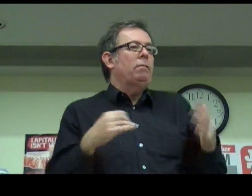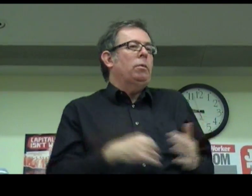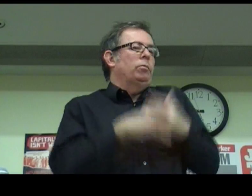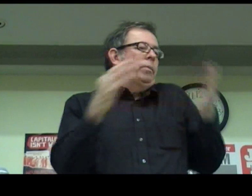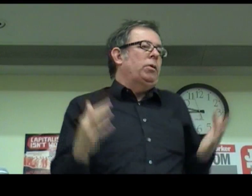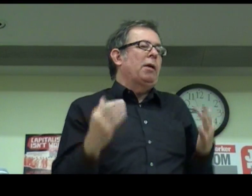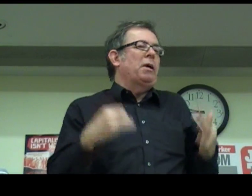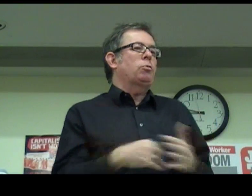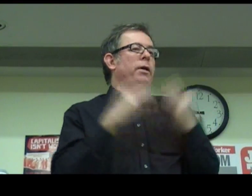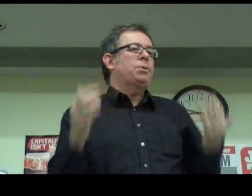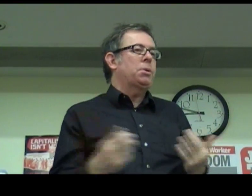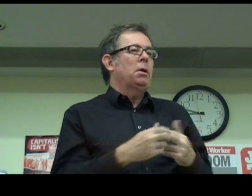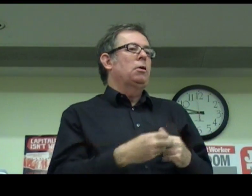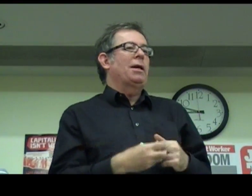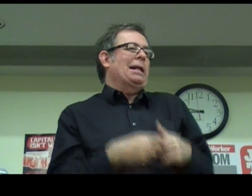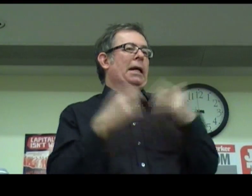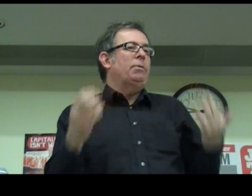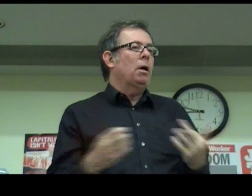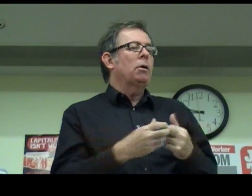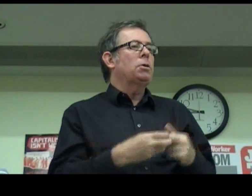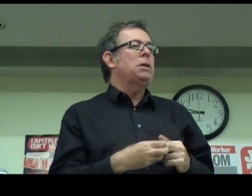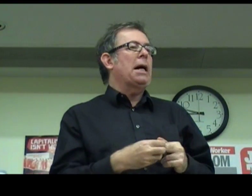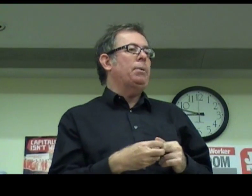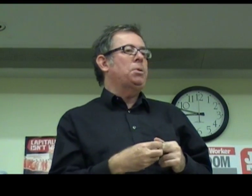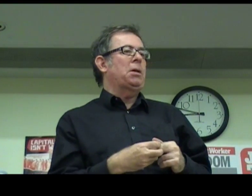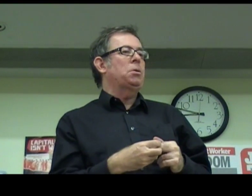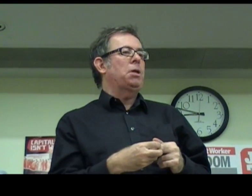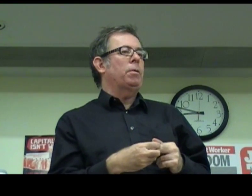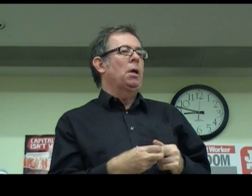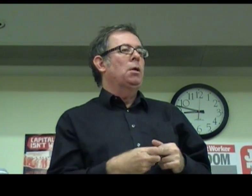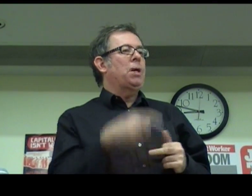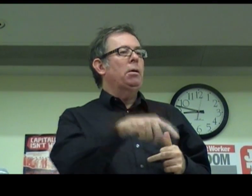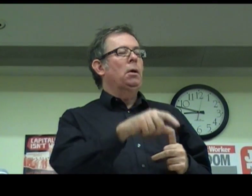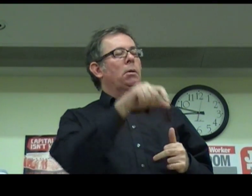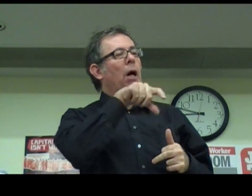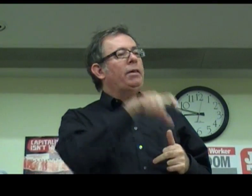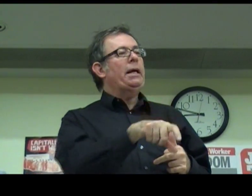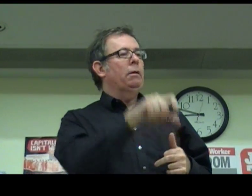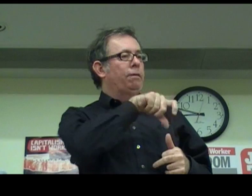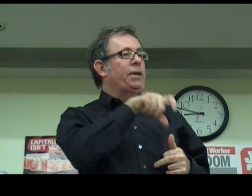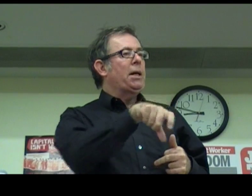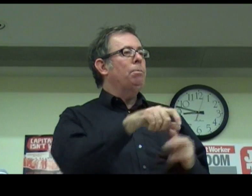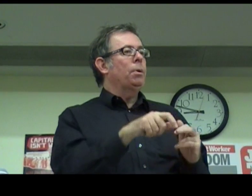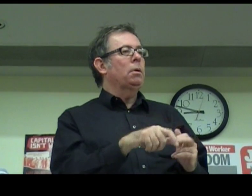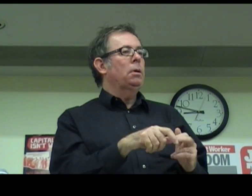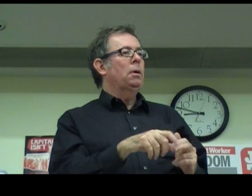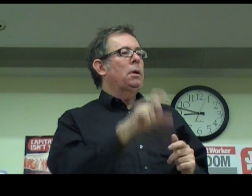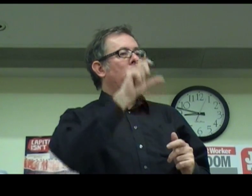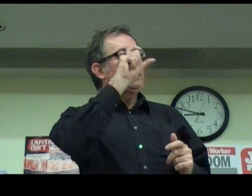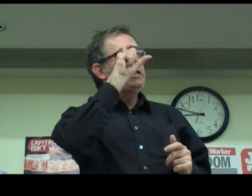you know, much worse, trying to claim that the Holocaust didn't happen and so on and so forth. So, I think, for example, that it's